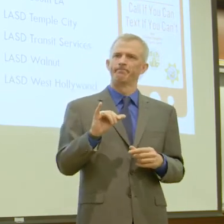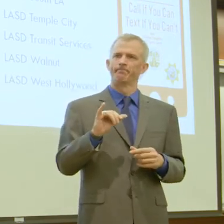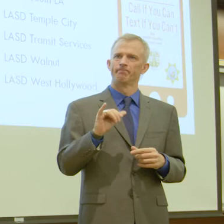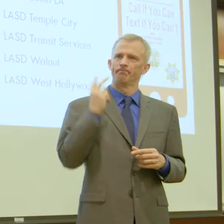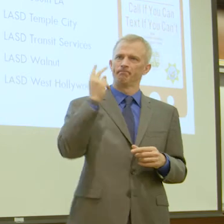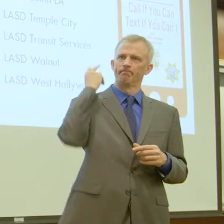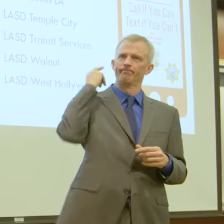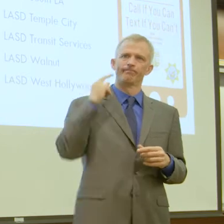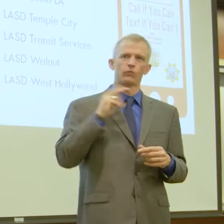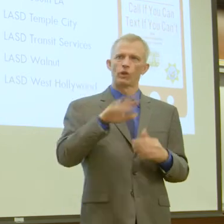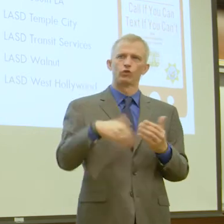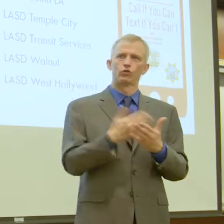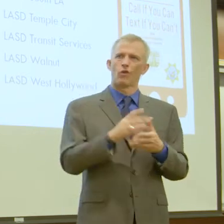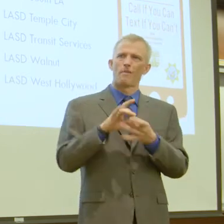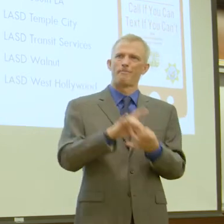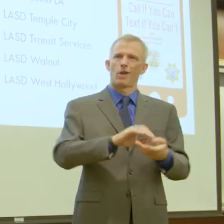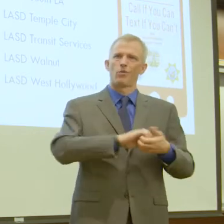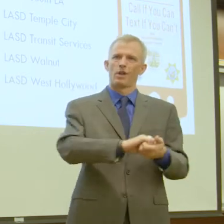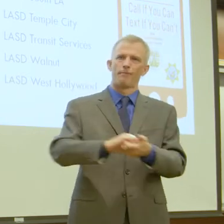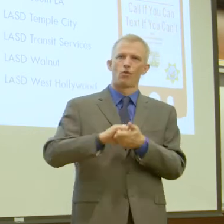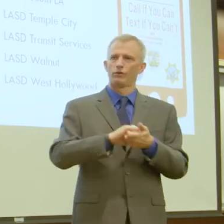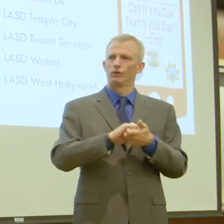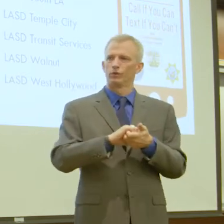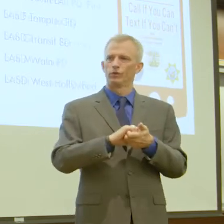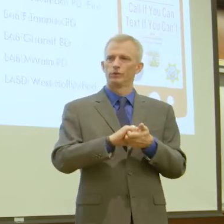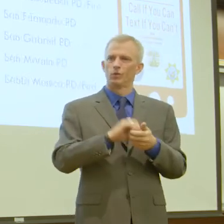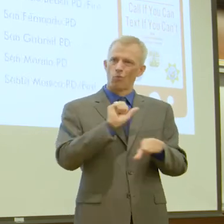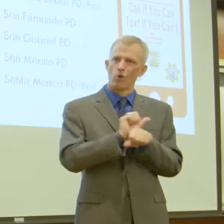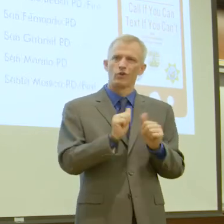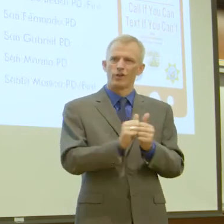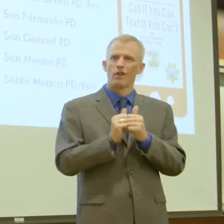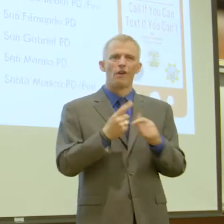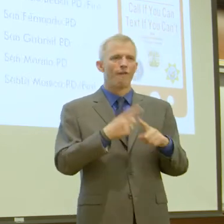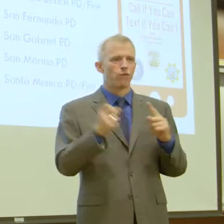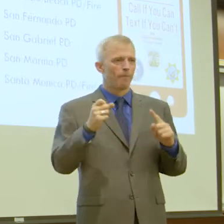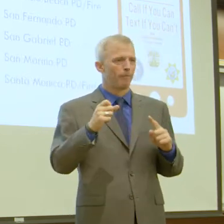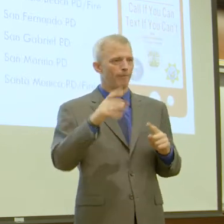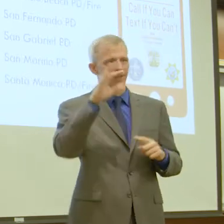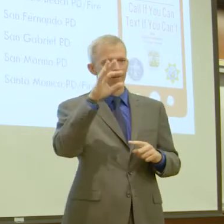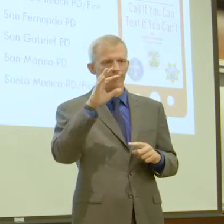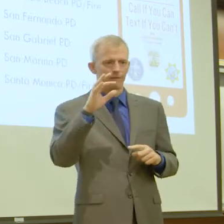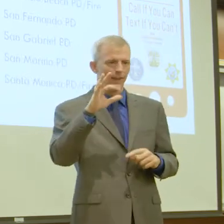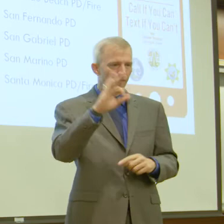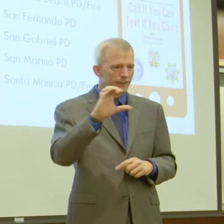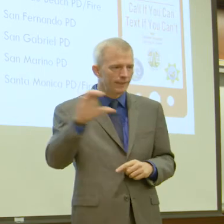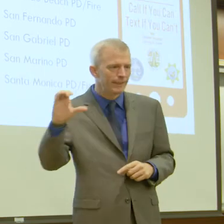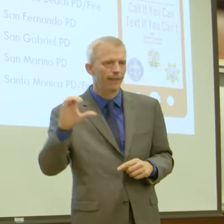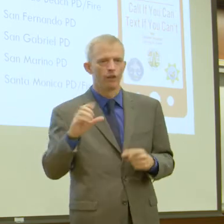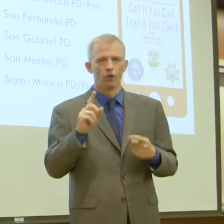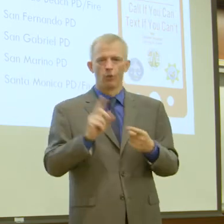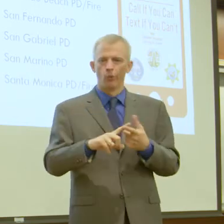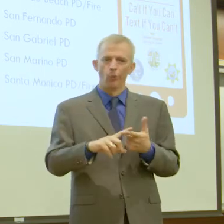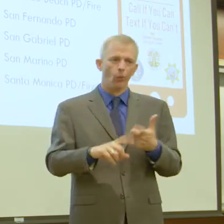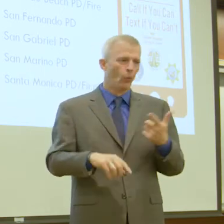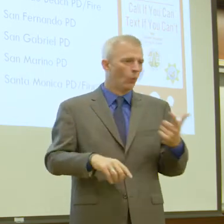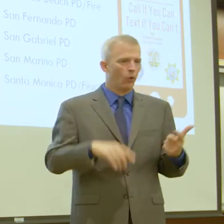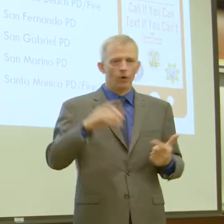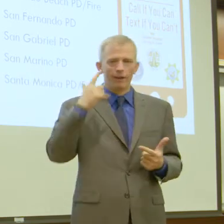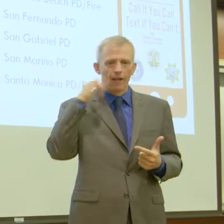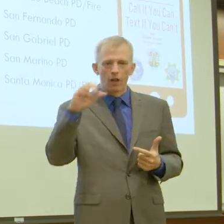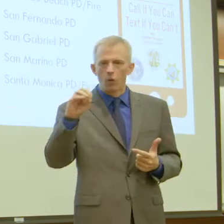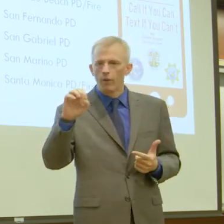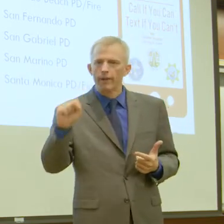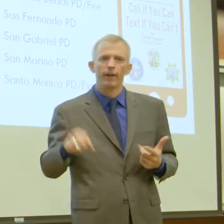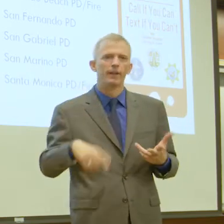what it comes down to, from the Federal Communications Commission to Cal OES and LES